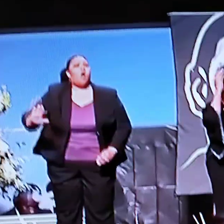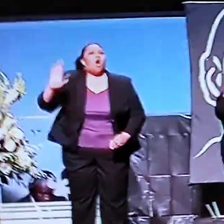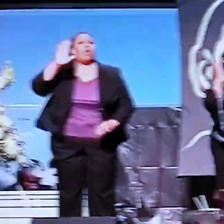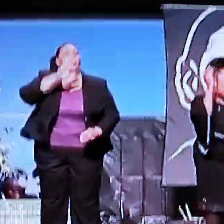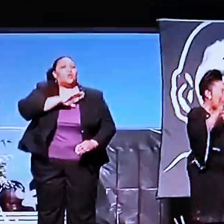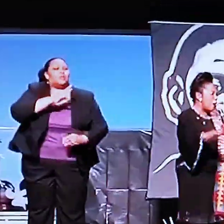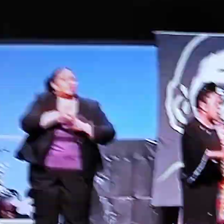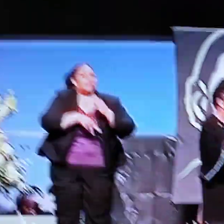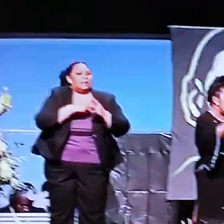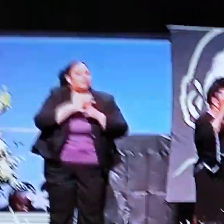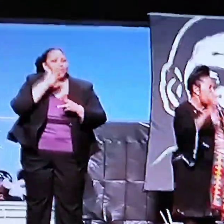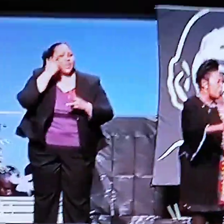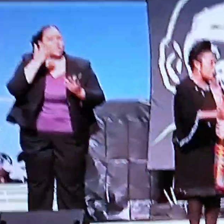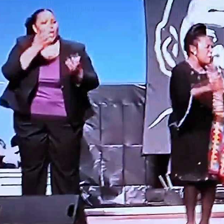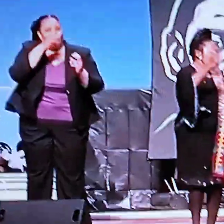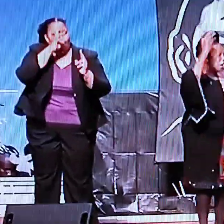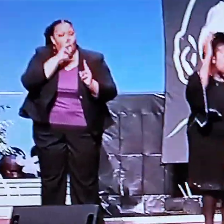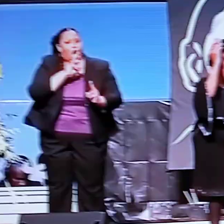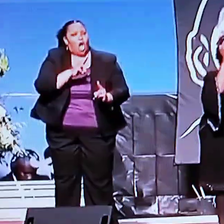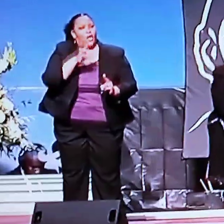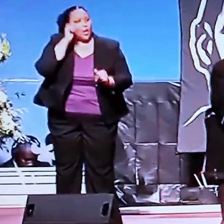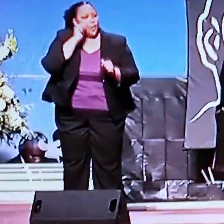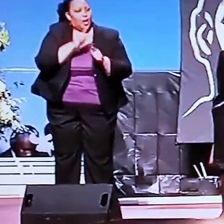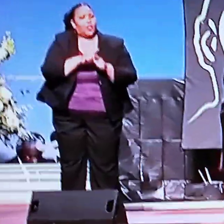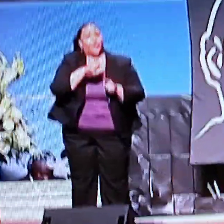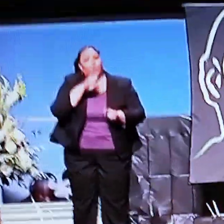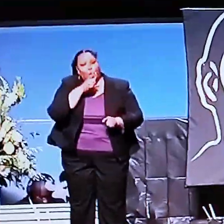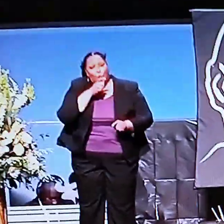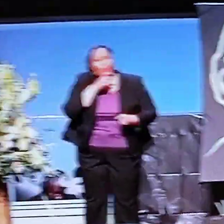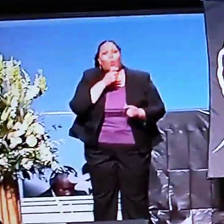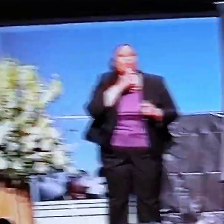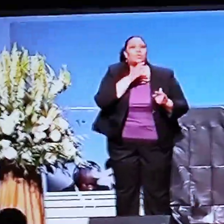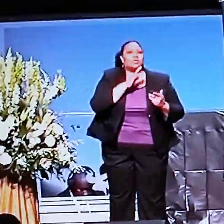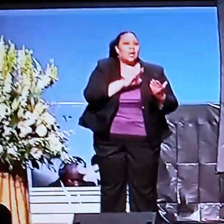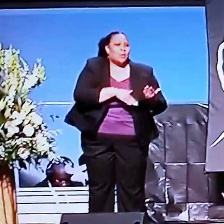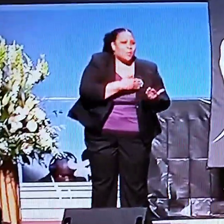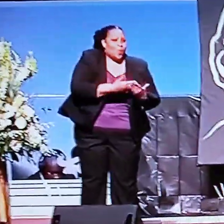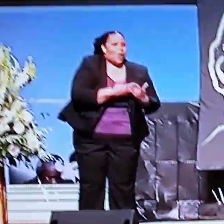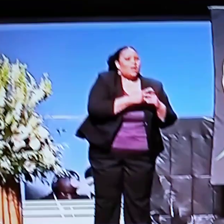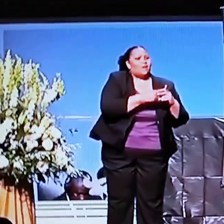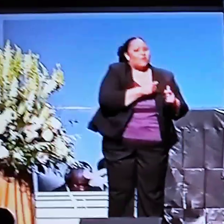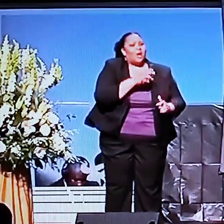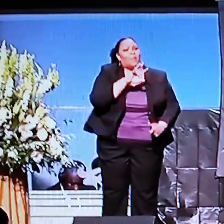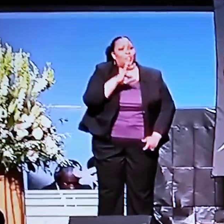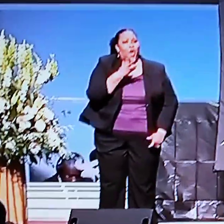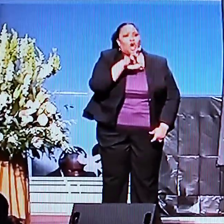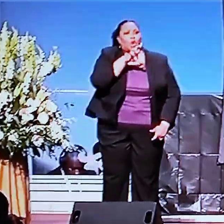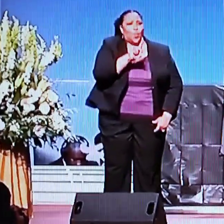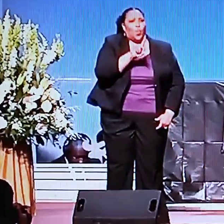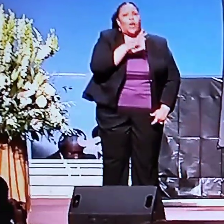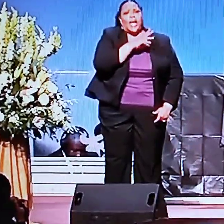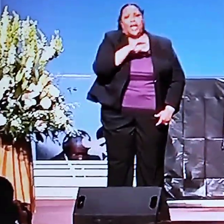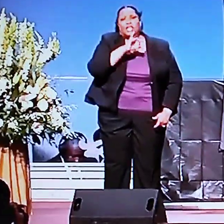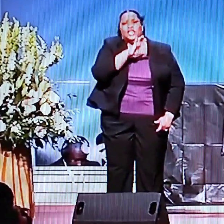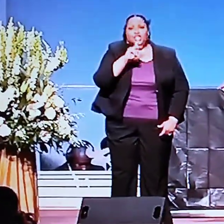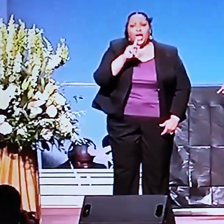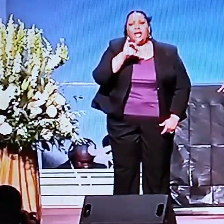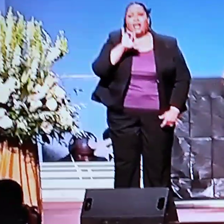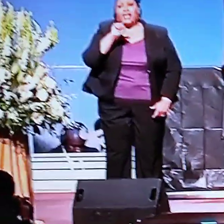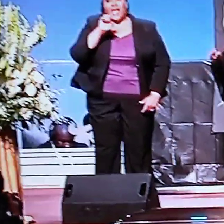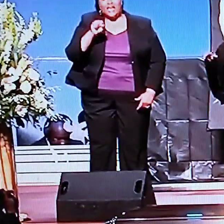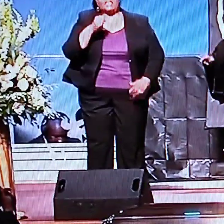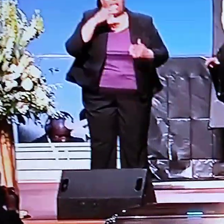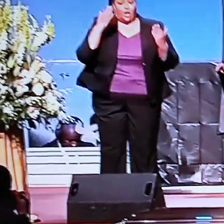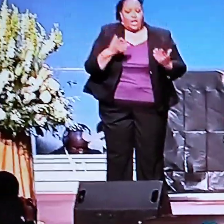because they are honoring a brother that came out of the heart of Third Ward and Jack Yates. They are